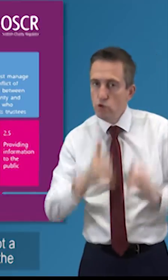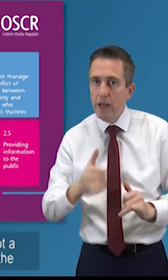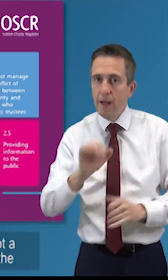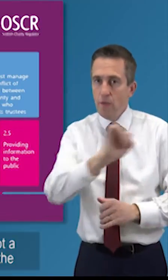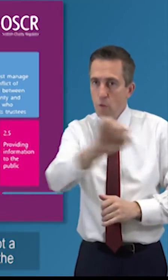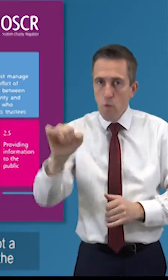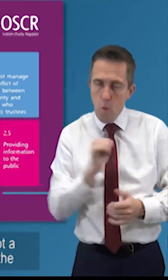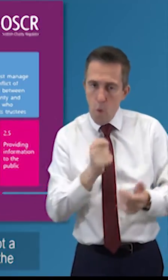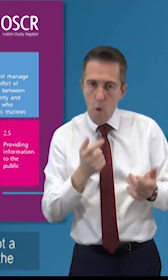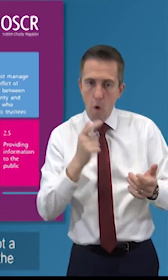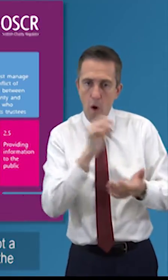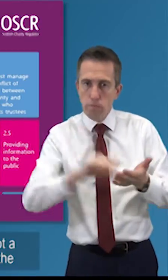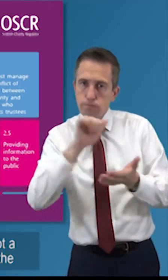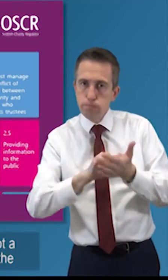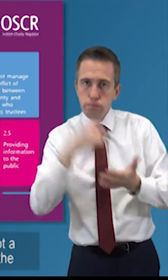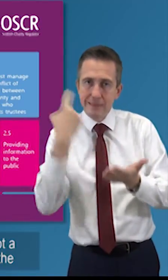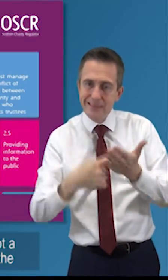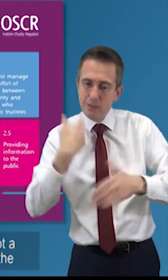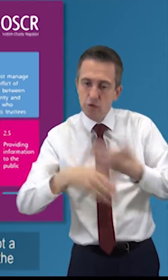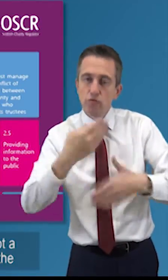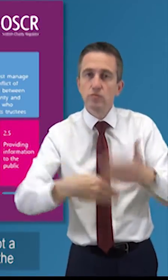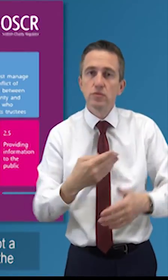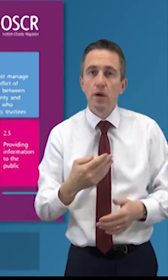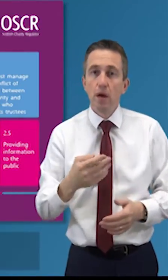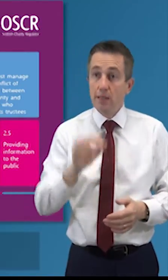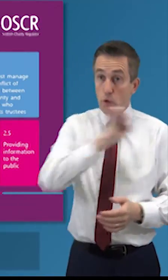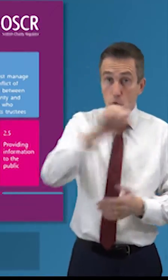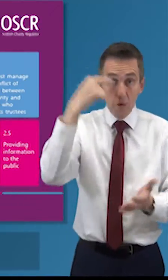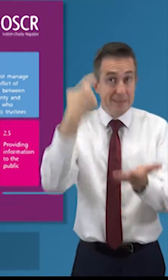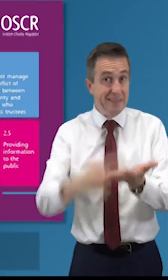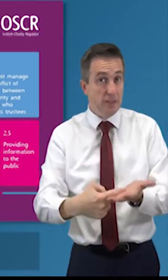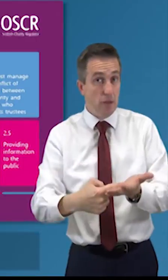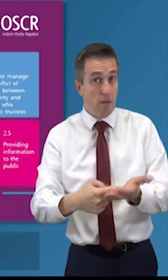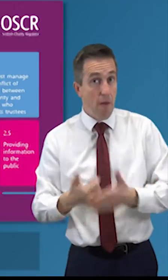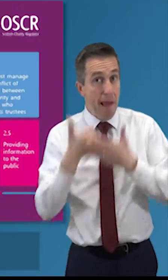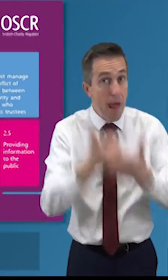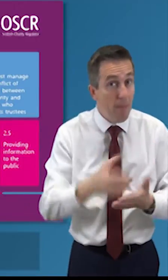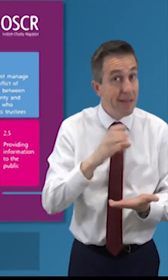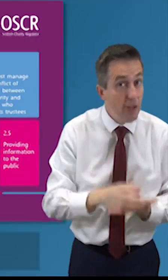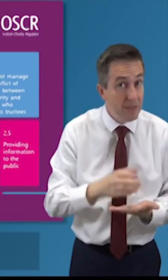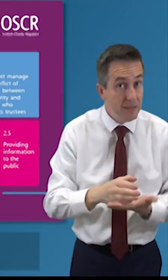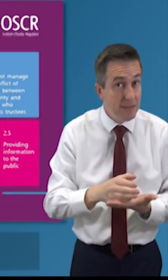apply when you've got a decision to make is this in the best interest of the charity or is it not now